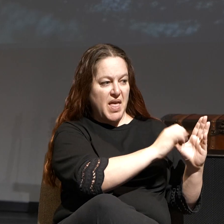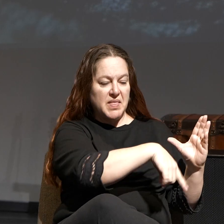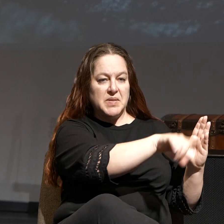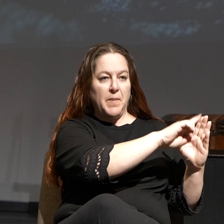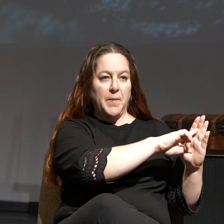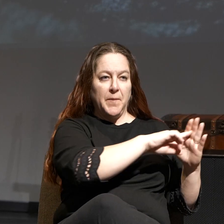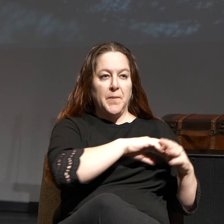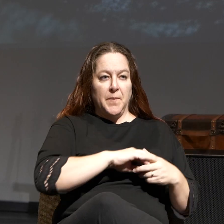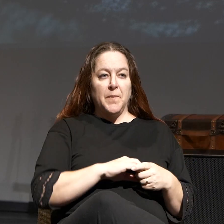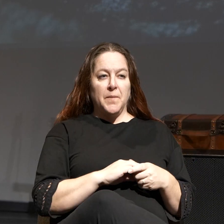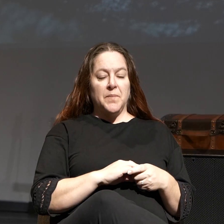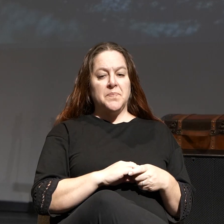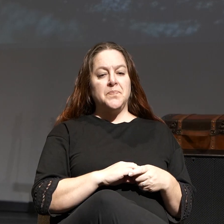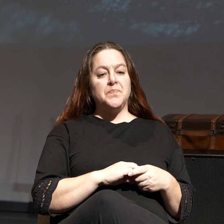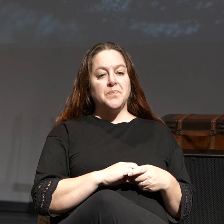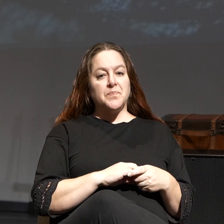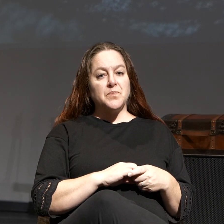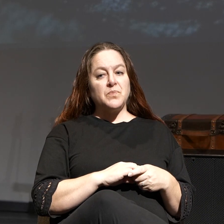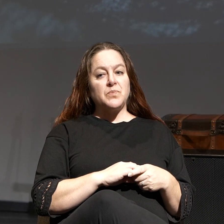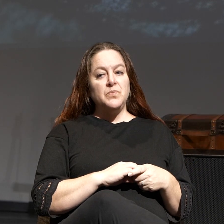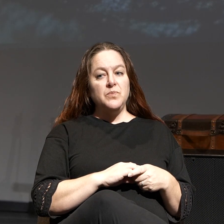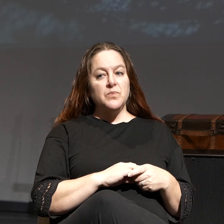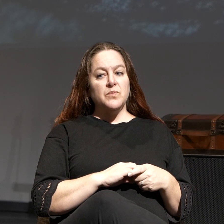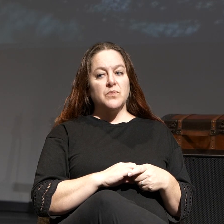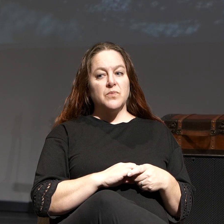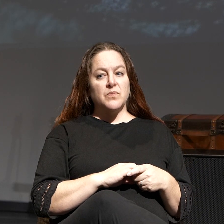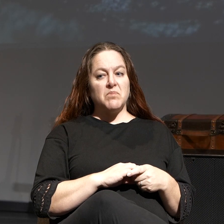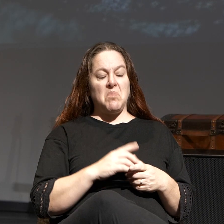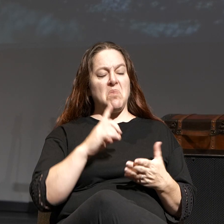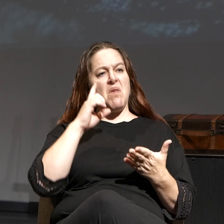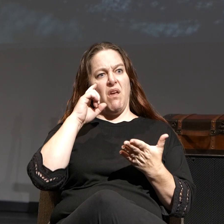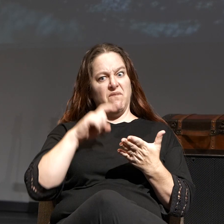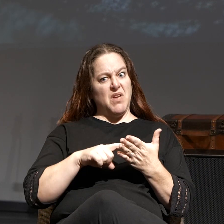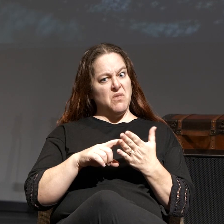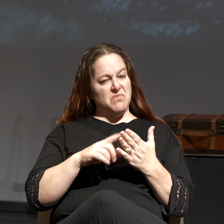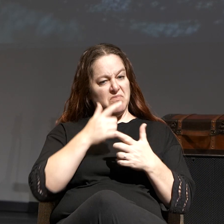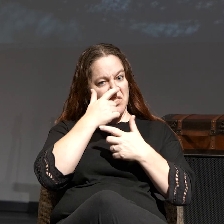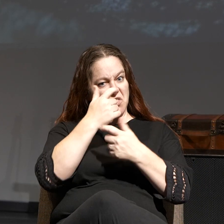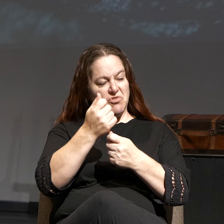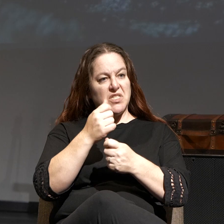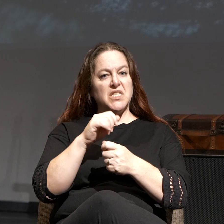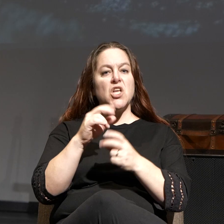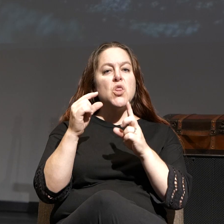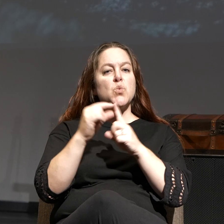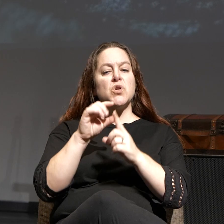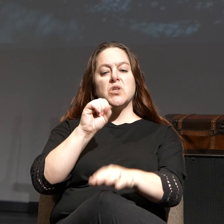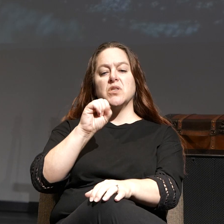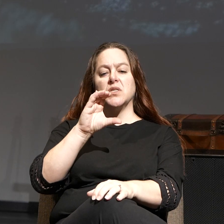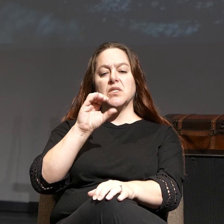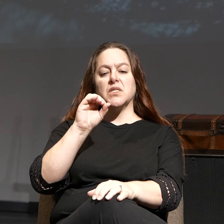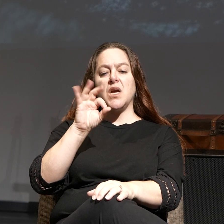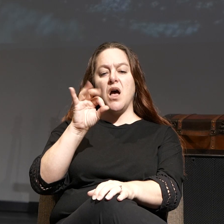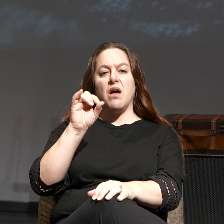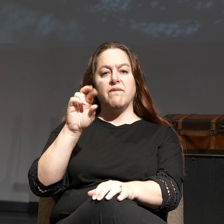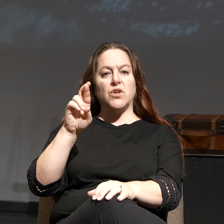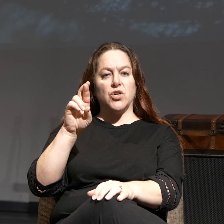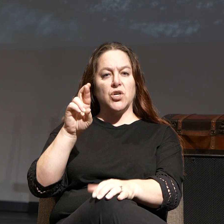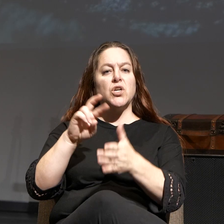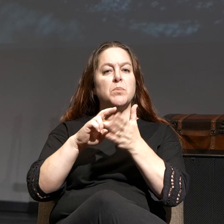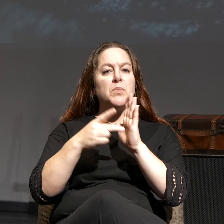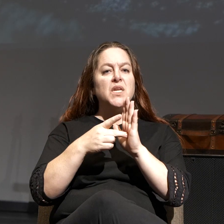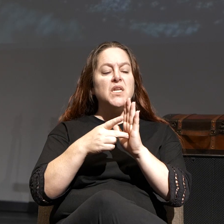Now, I found this interesting. I want to focus on scoffers. The word scoffer here is…the Hebrew means to